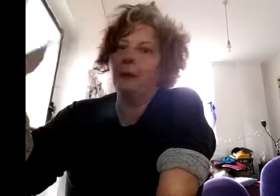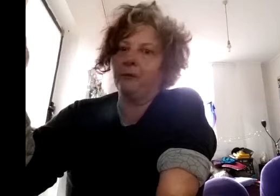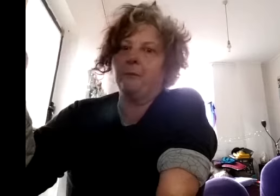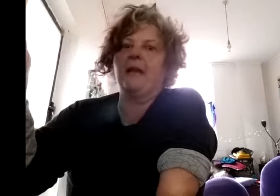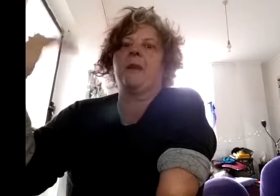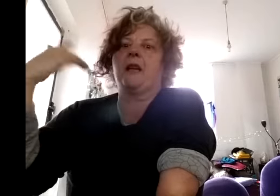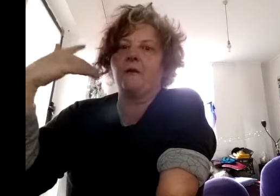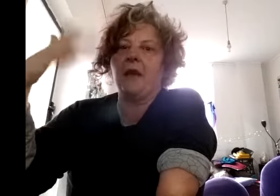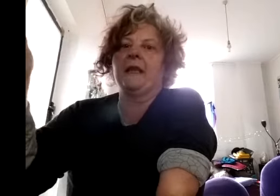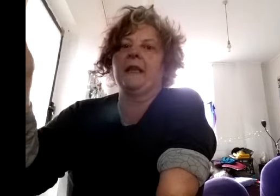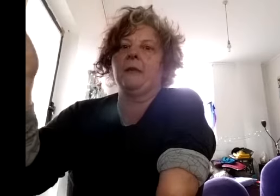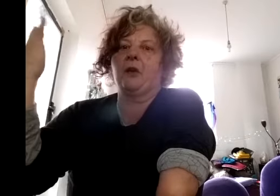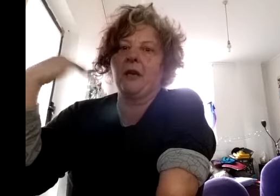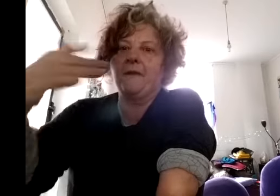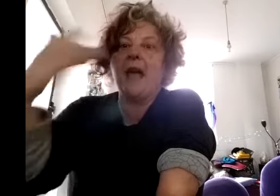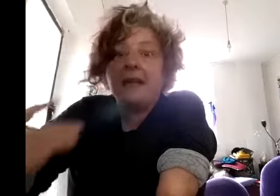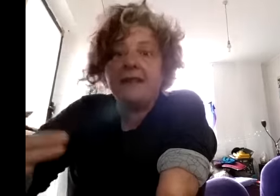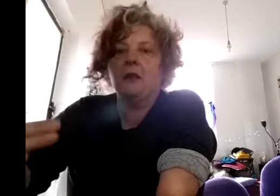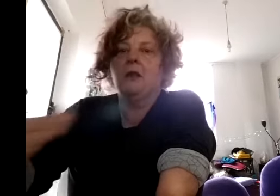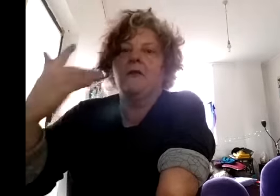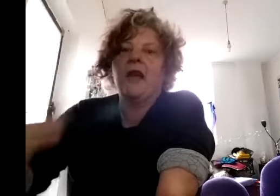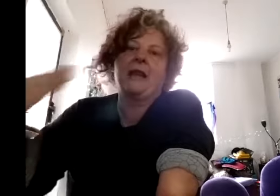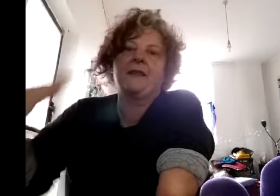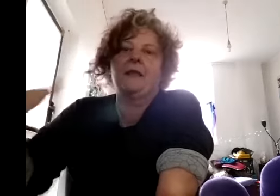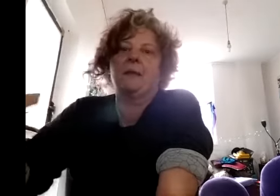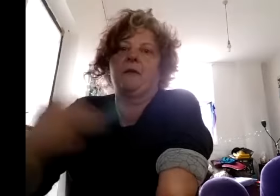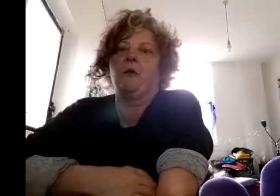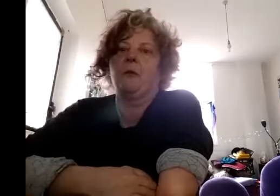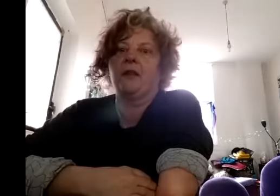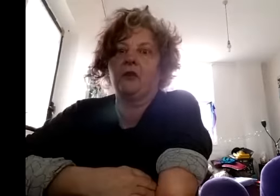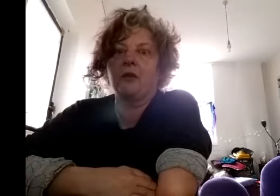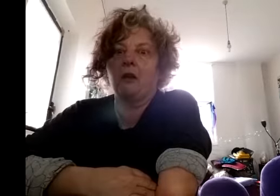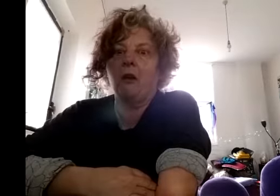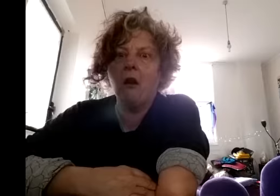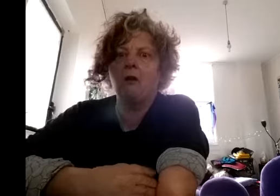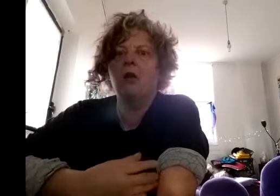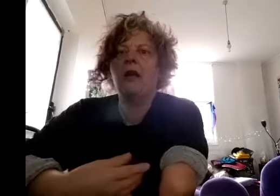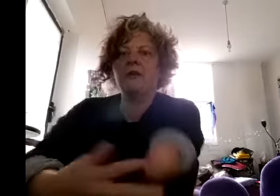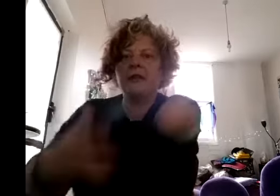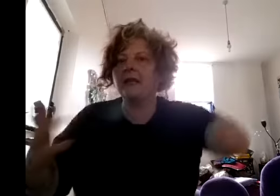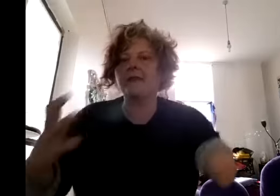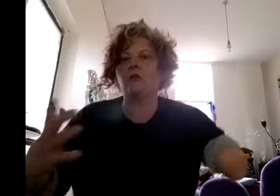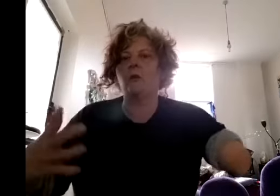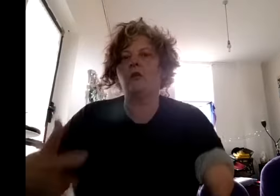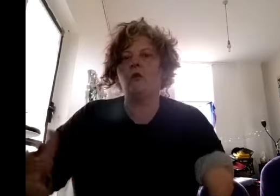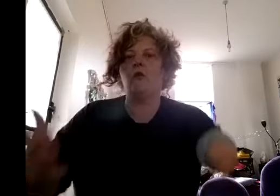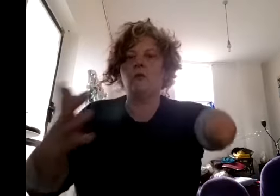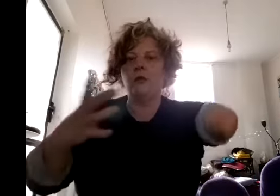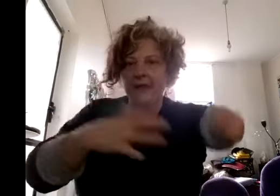able to bounce back off that and keep going and that that that is performance and she was like oh and i was saying yes look we can all tap